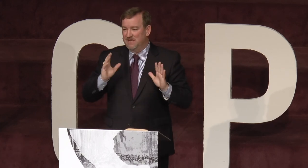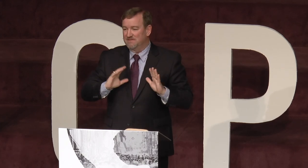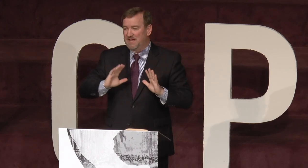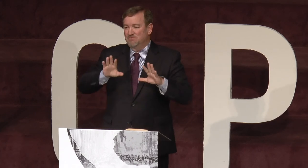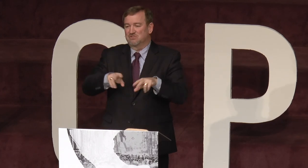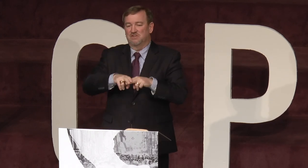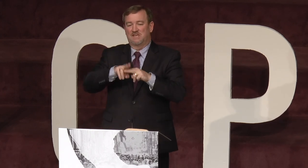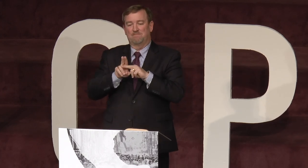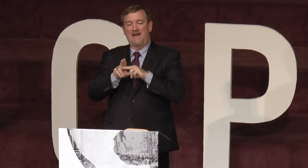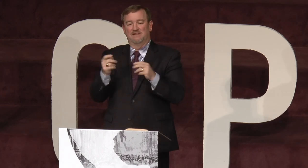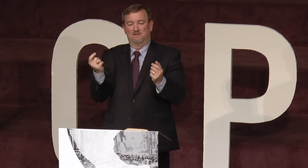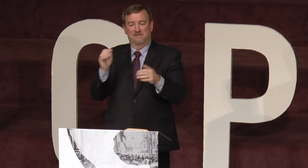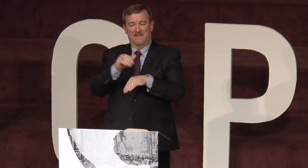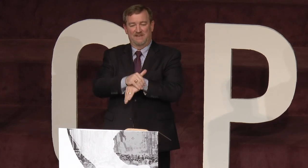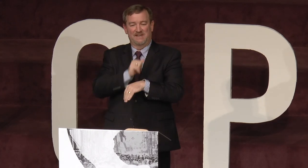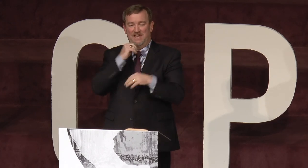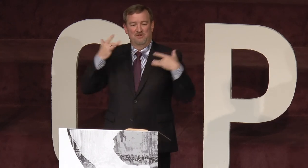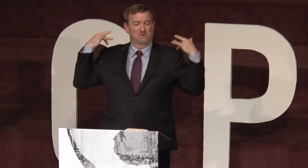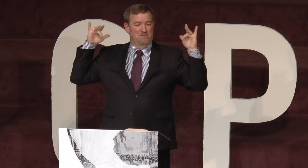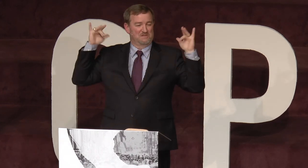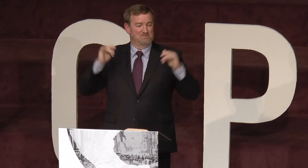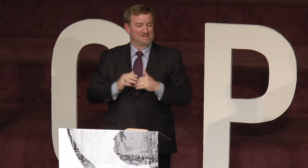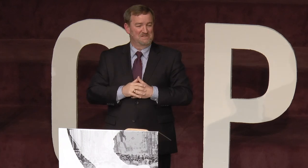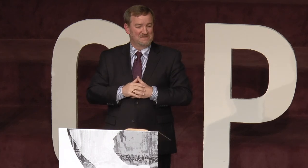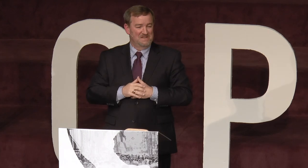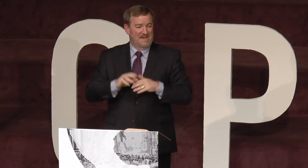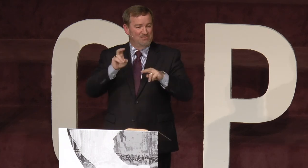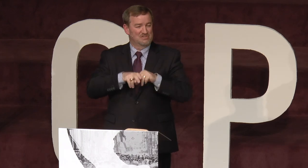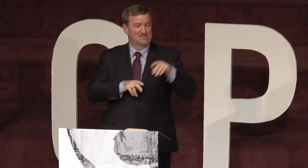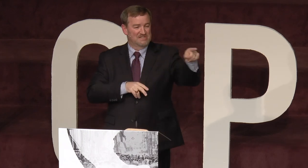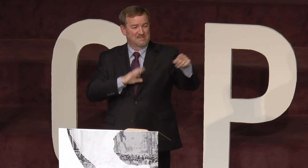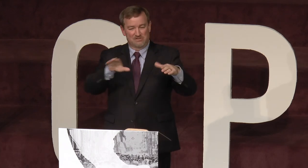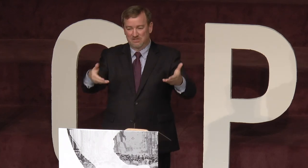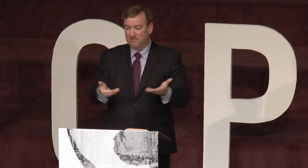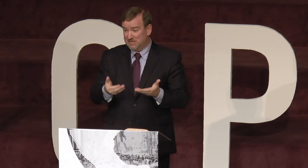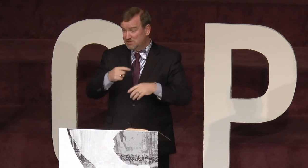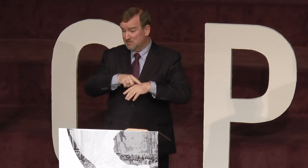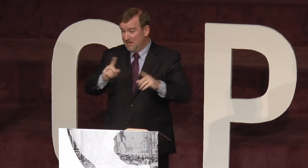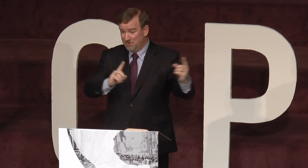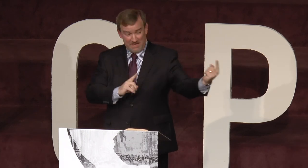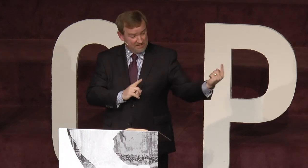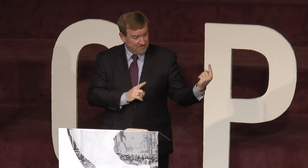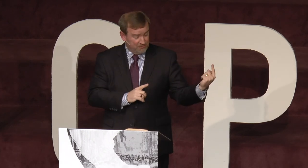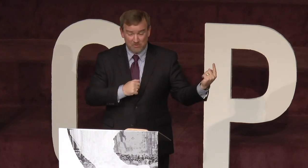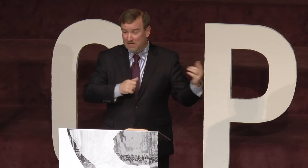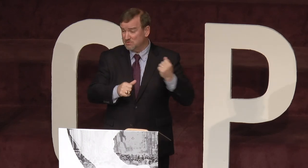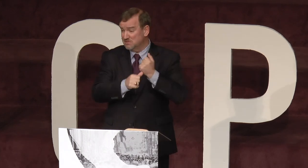of, I was just going to kick back a little bit that night. I had no responsibilities, and I was just going to sit there until the invitation time when I had to come forward. I was an